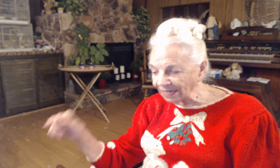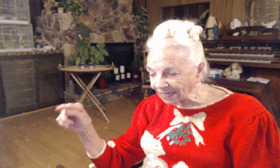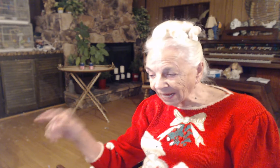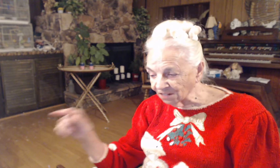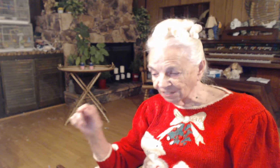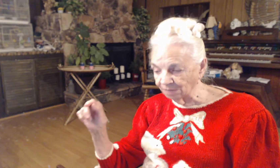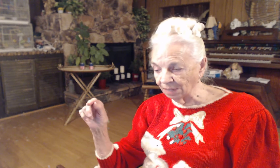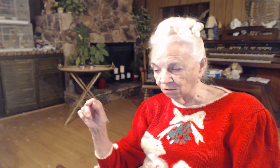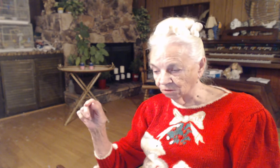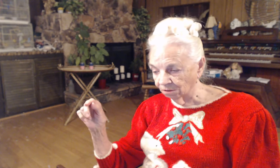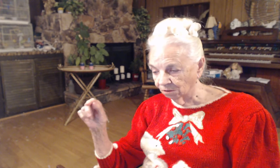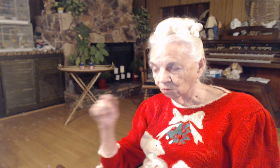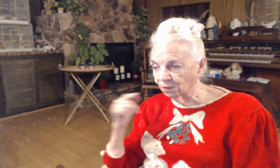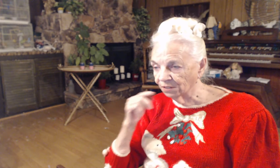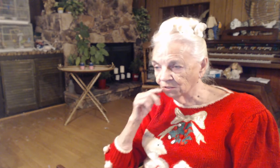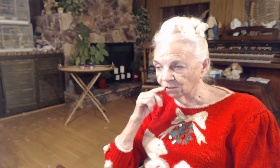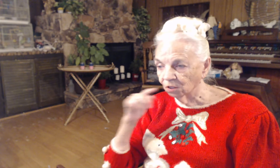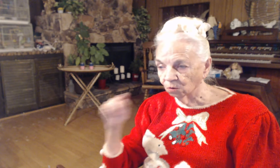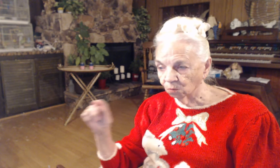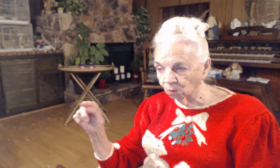cast them out. With his word.